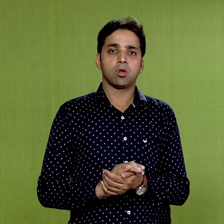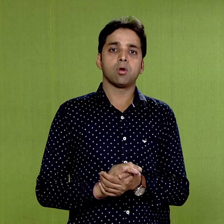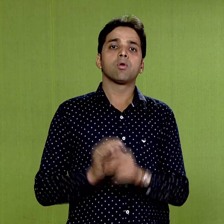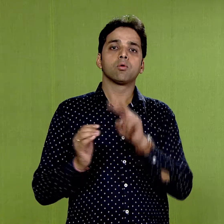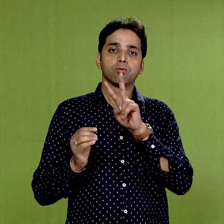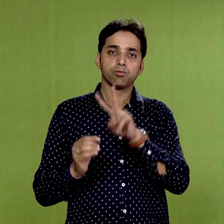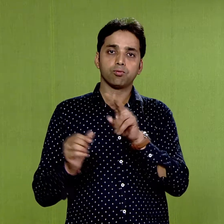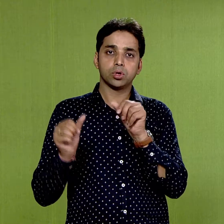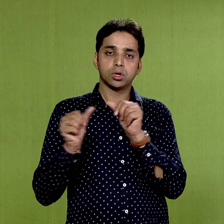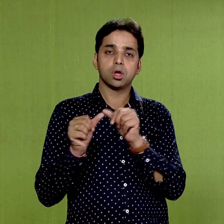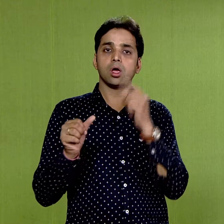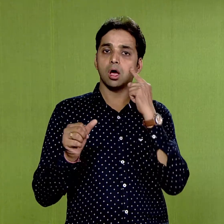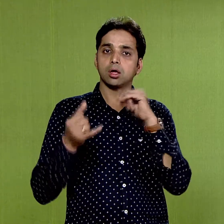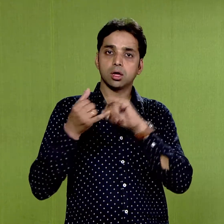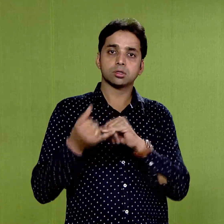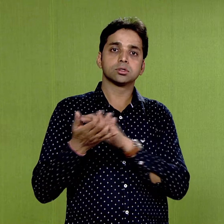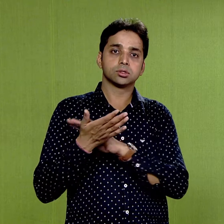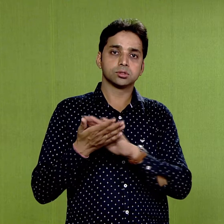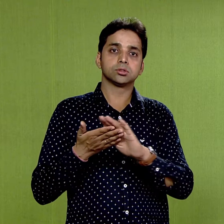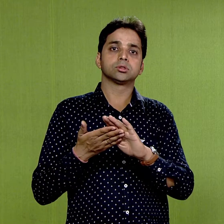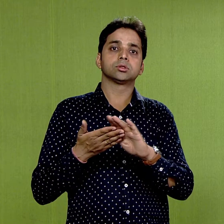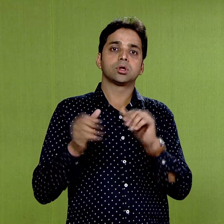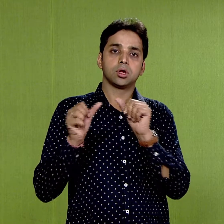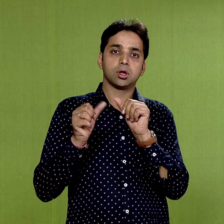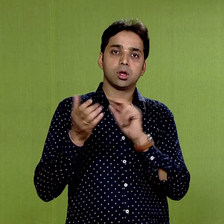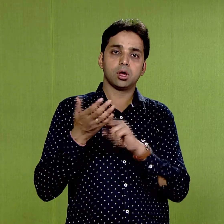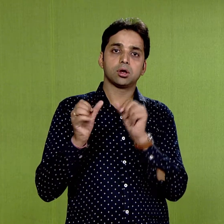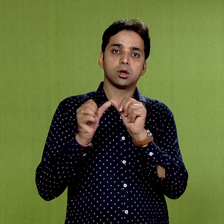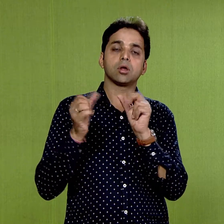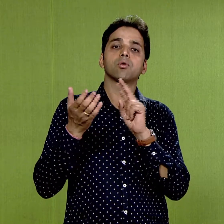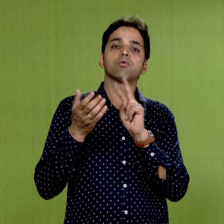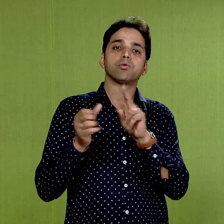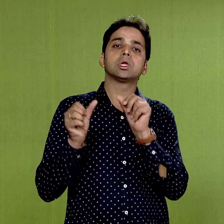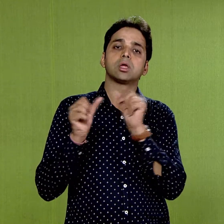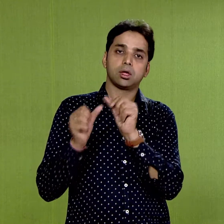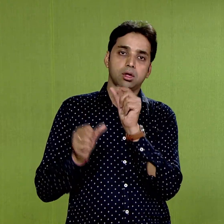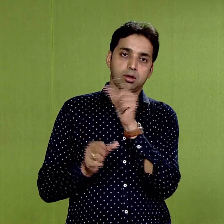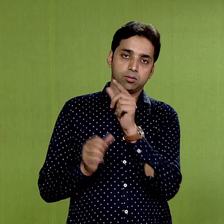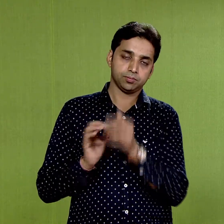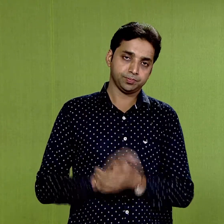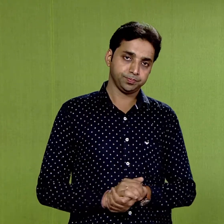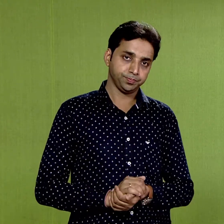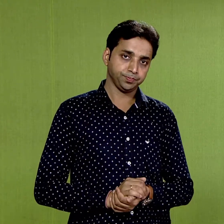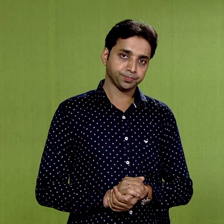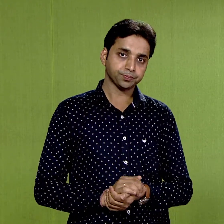in themes